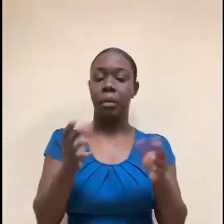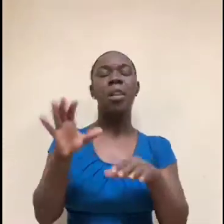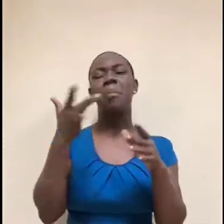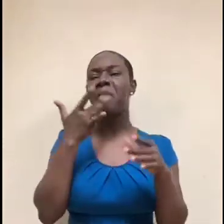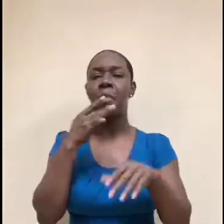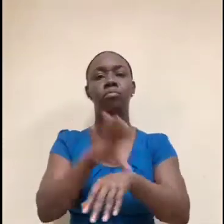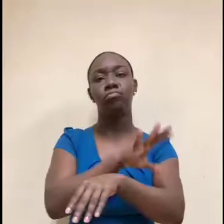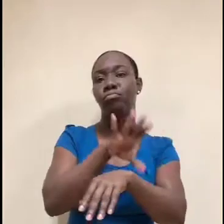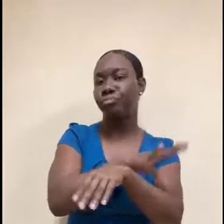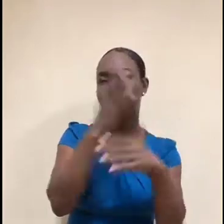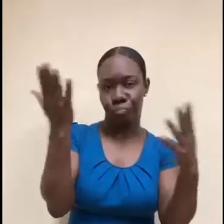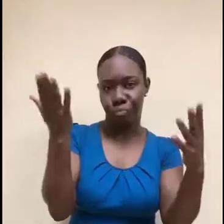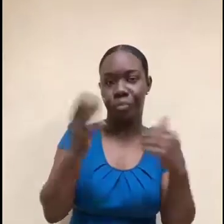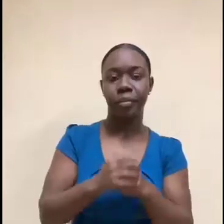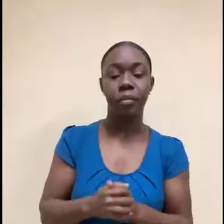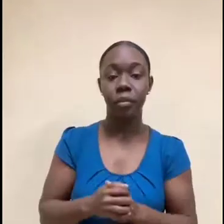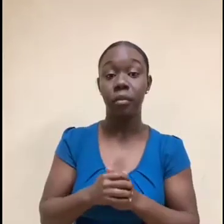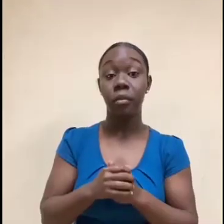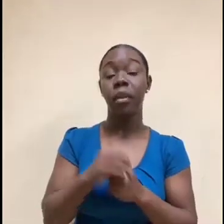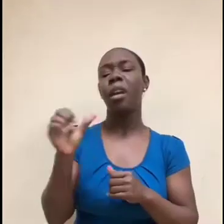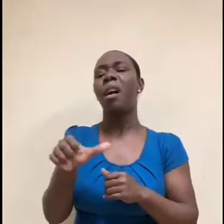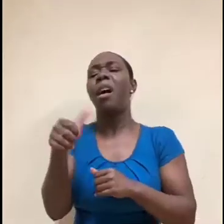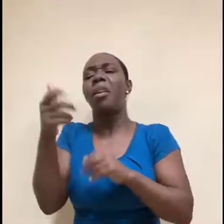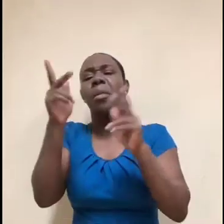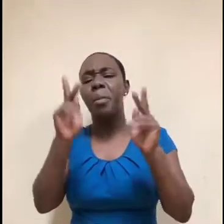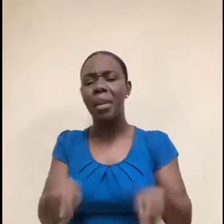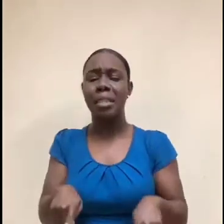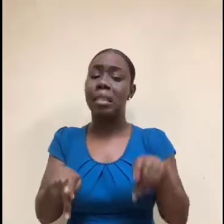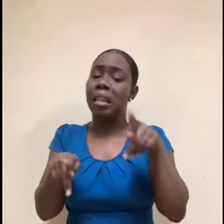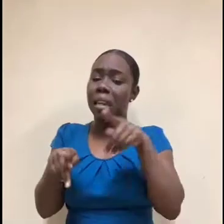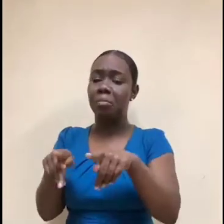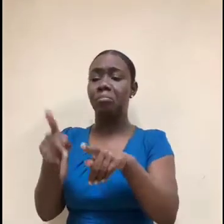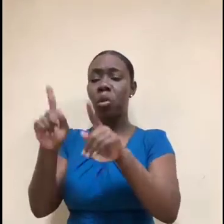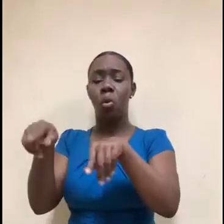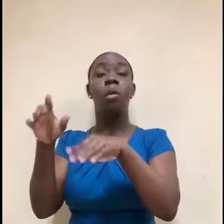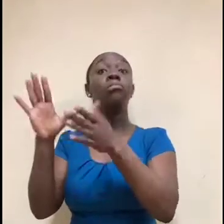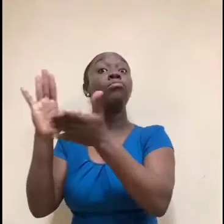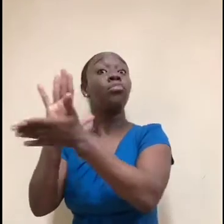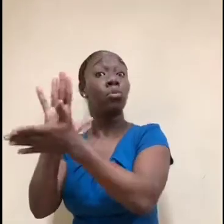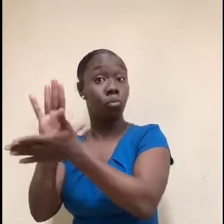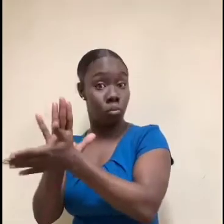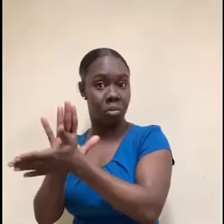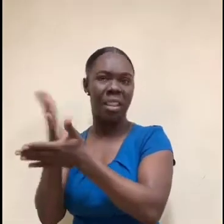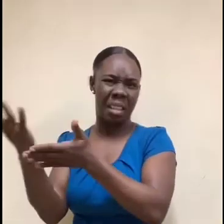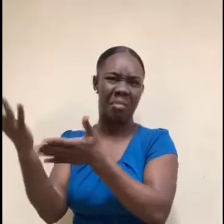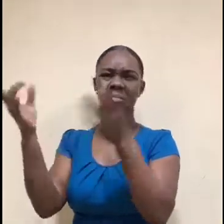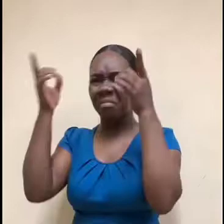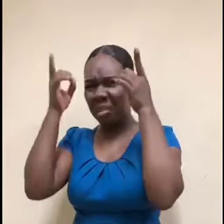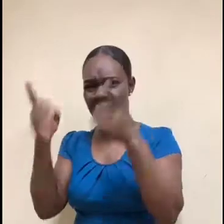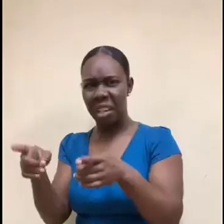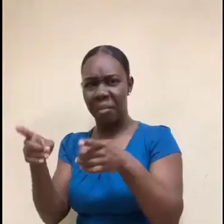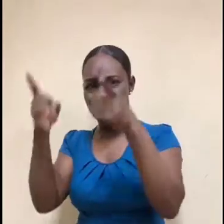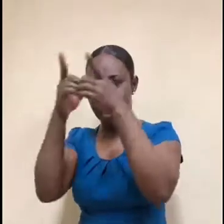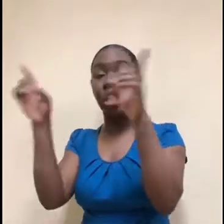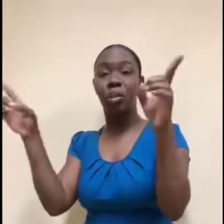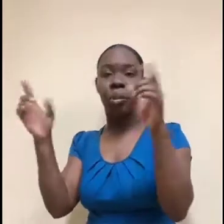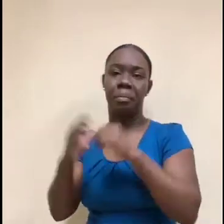The other individual is still in college. They're doing their master's degree right now. I think they've got one or two more semesters left on that. So